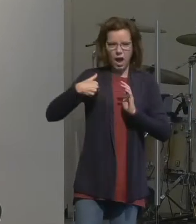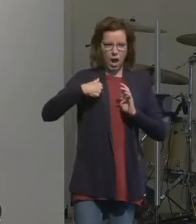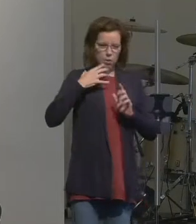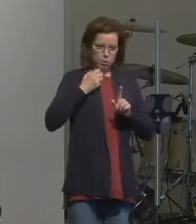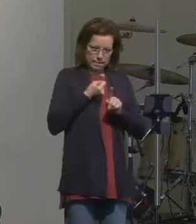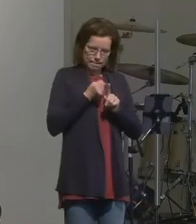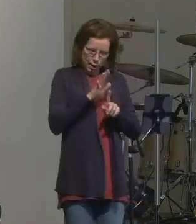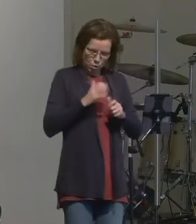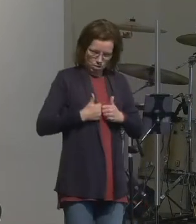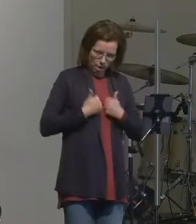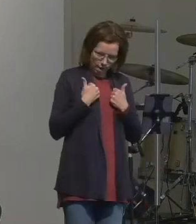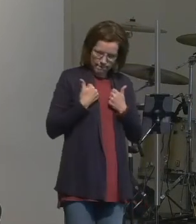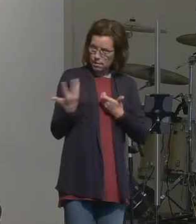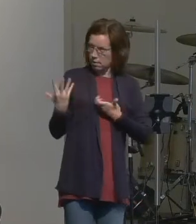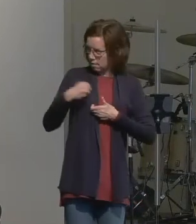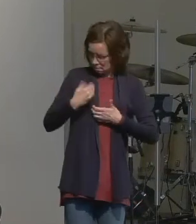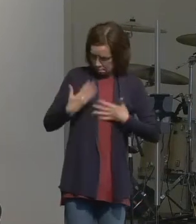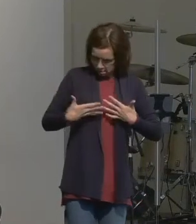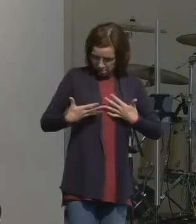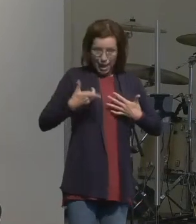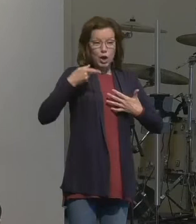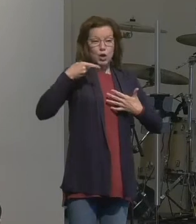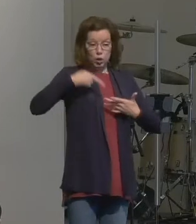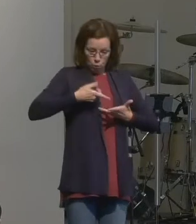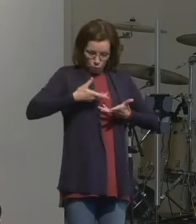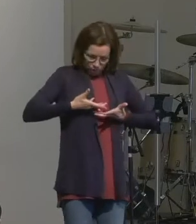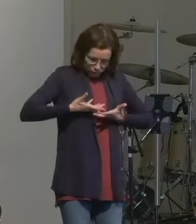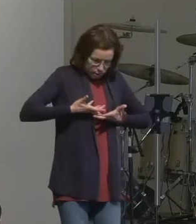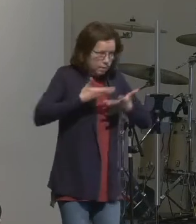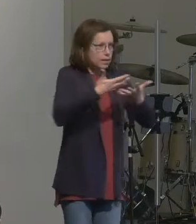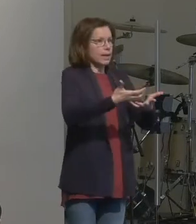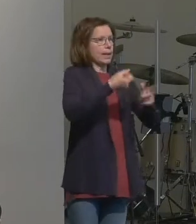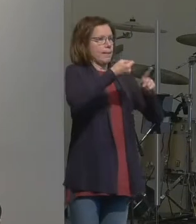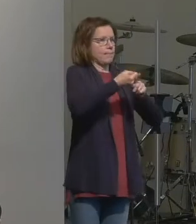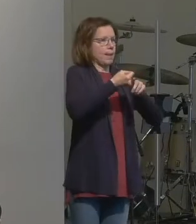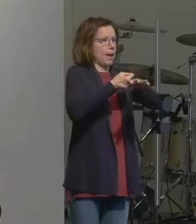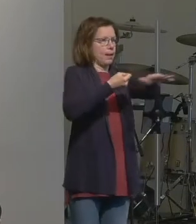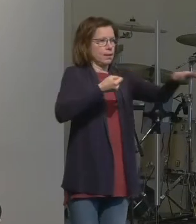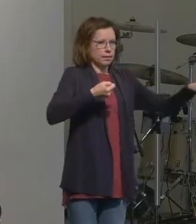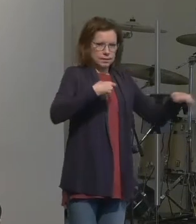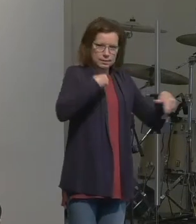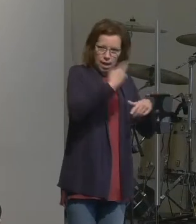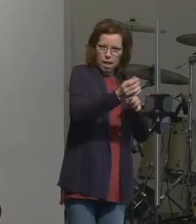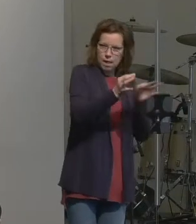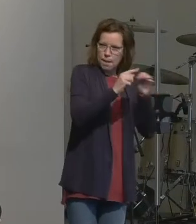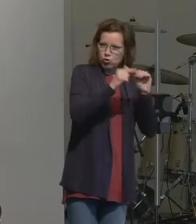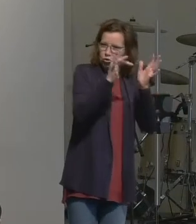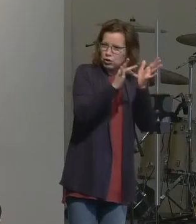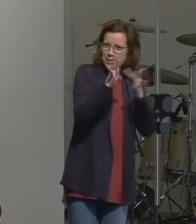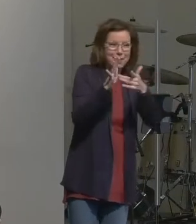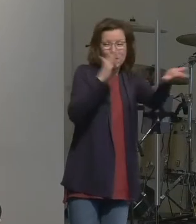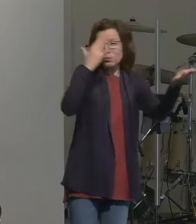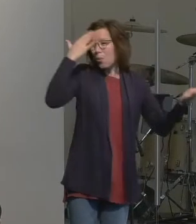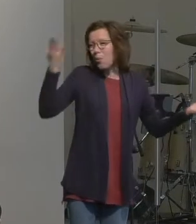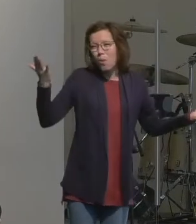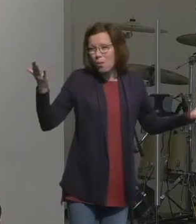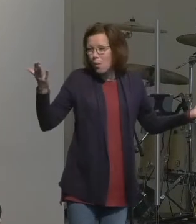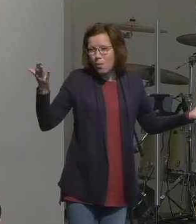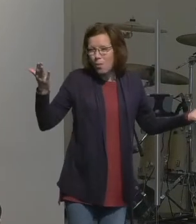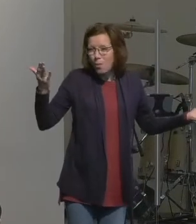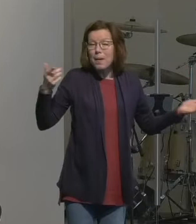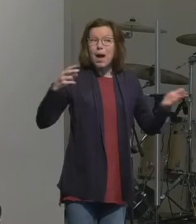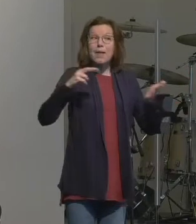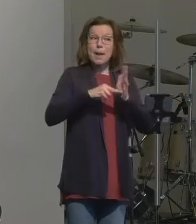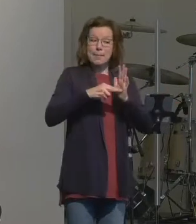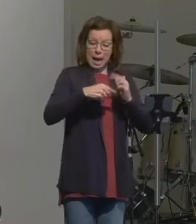to the world and take life meaning take the gospel to those who don't have it but for that to happen I need you to be